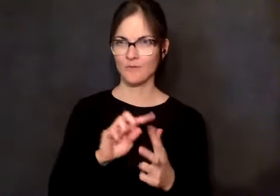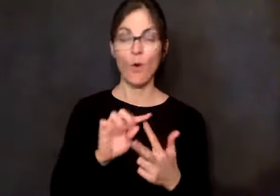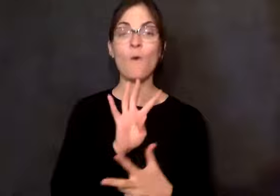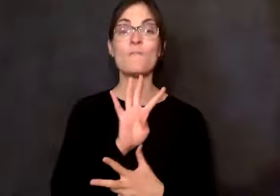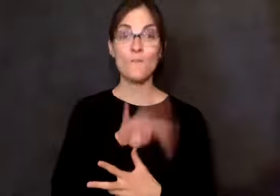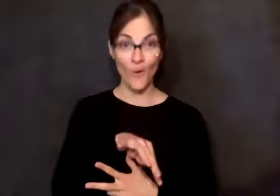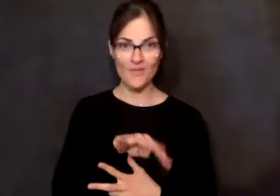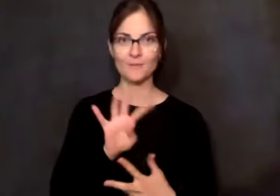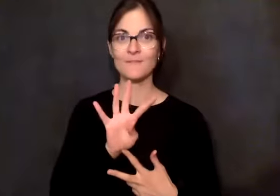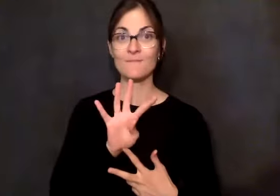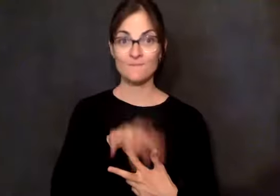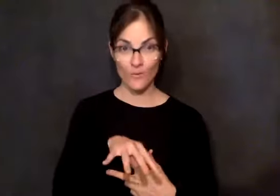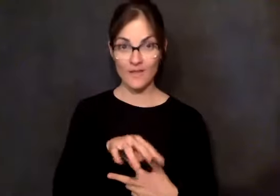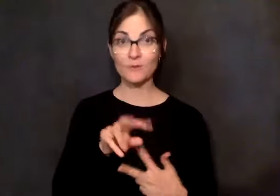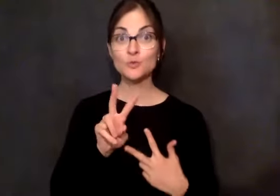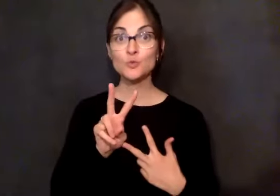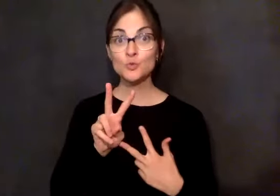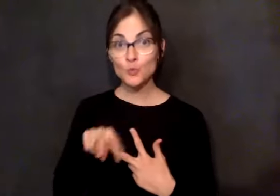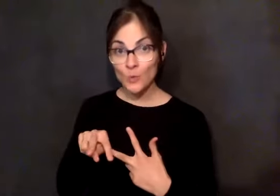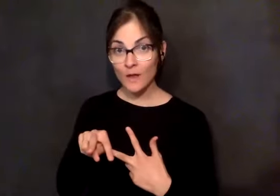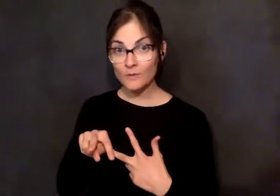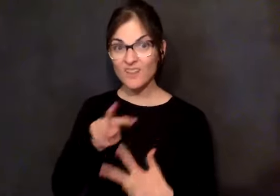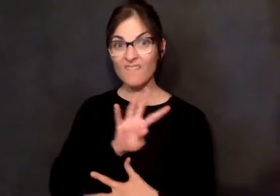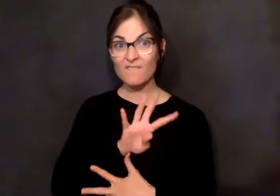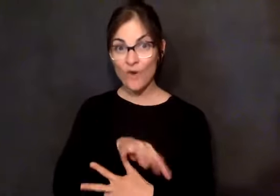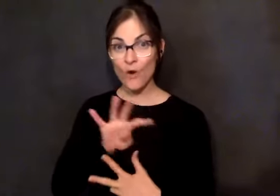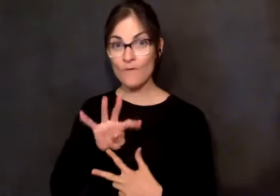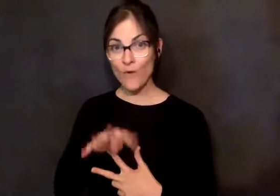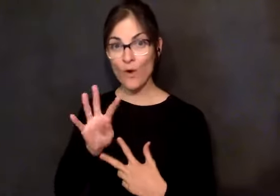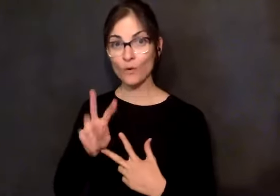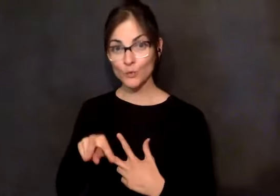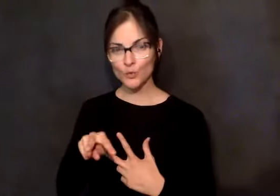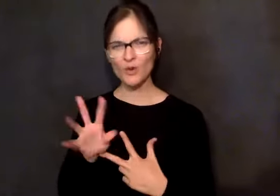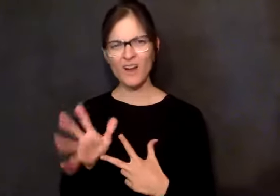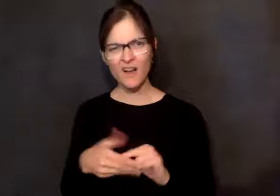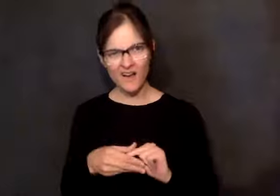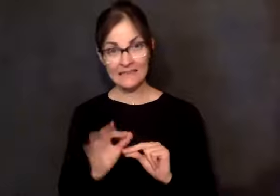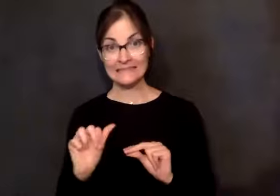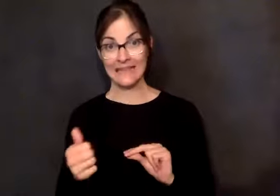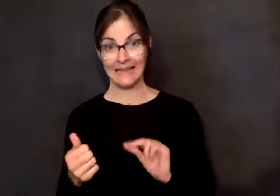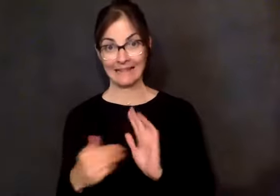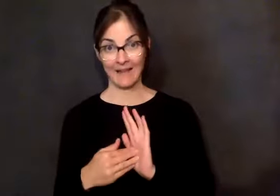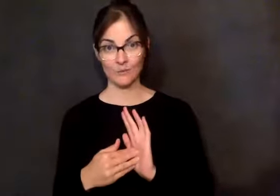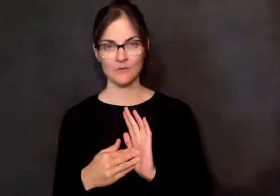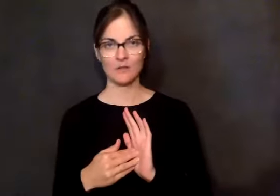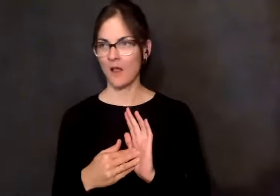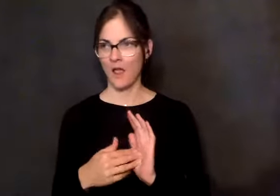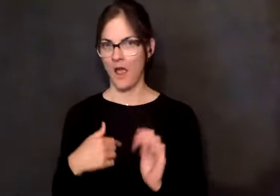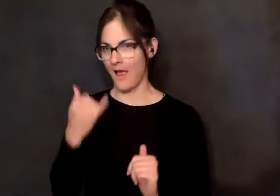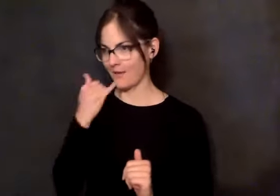good. Year three, another two. So it was $10,000 that I got back. And that's when I